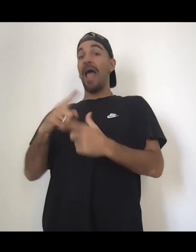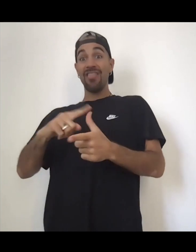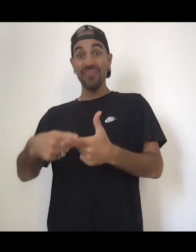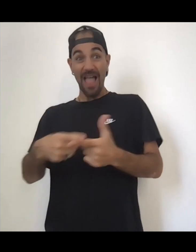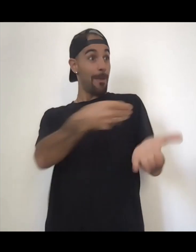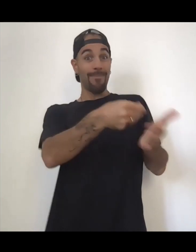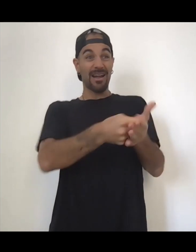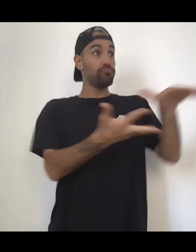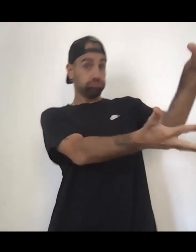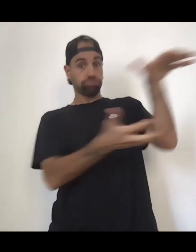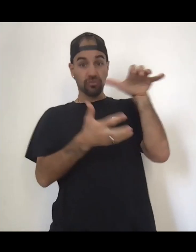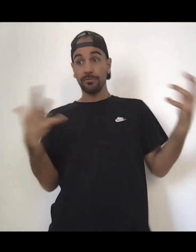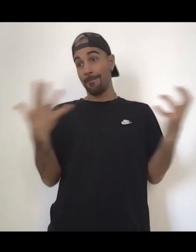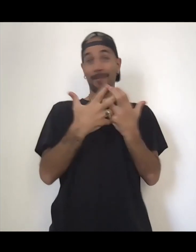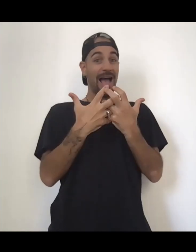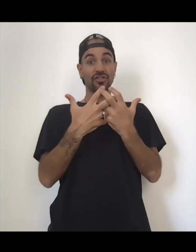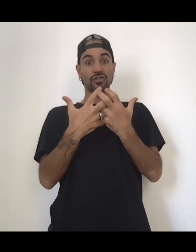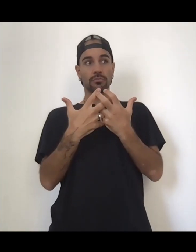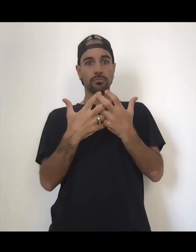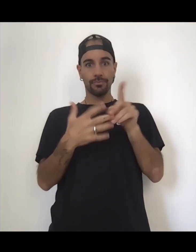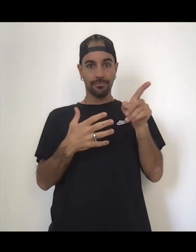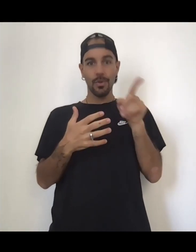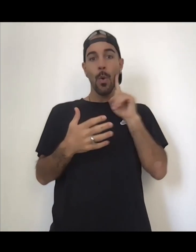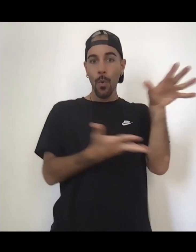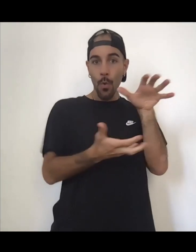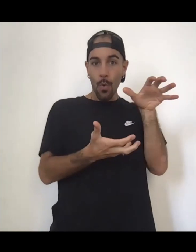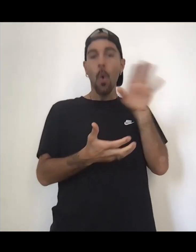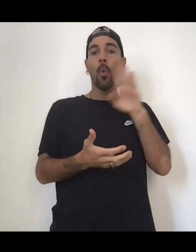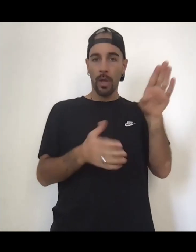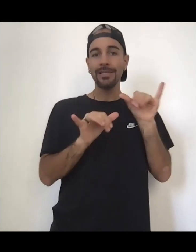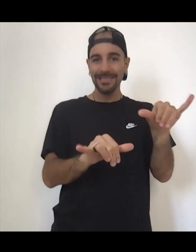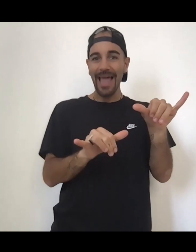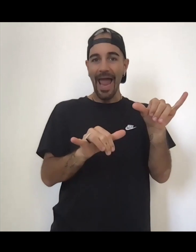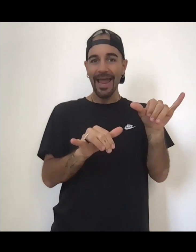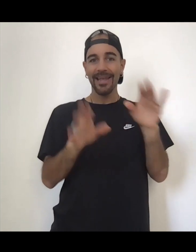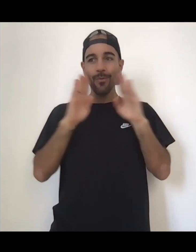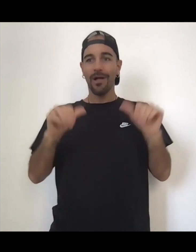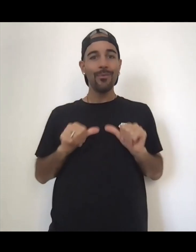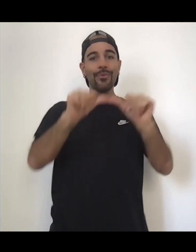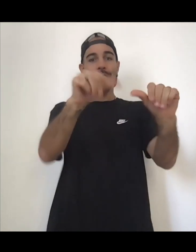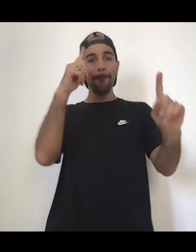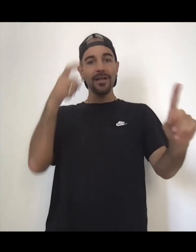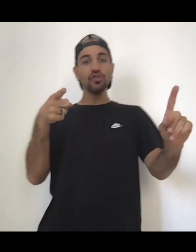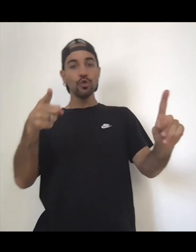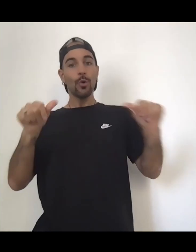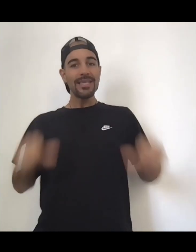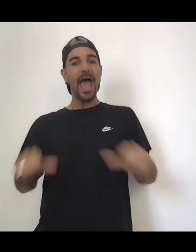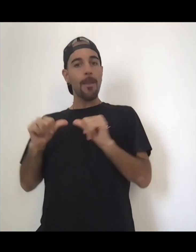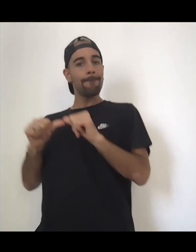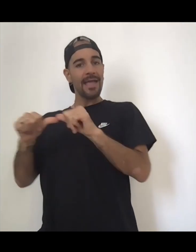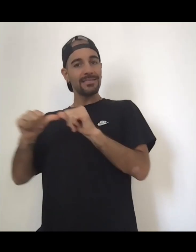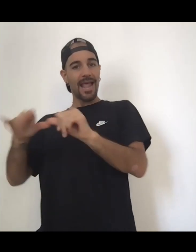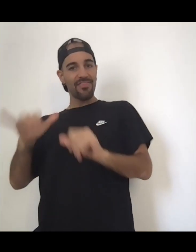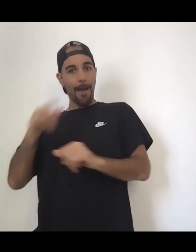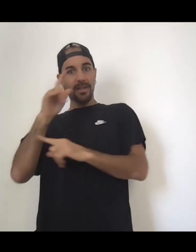feel and don't get fixated again you have to trust that you will find it you have to trust that this will come